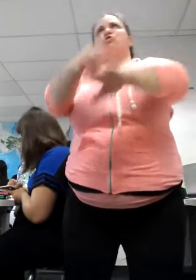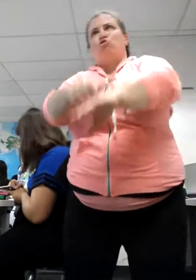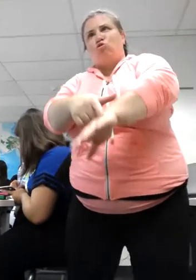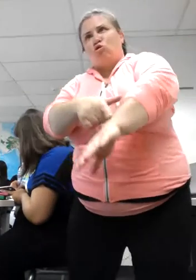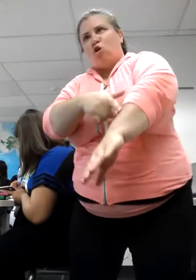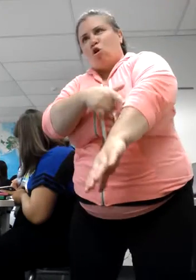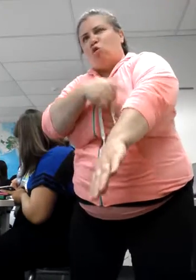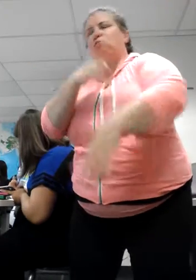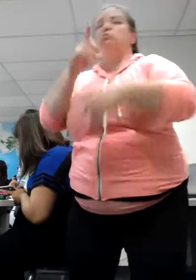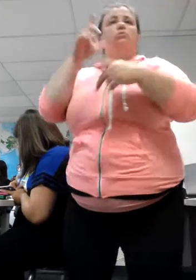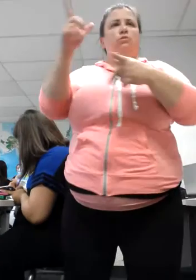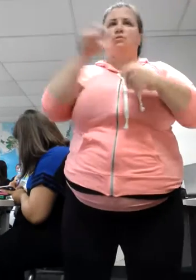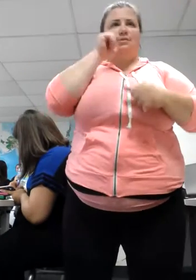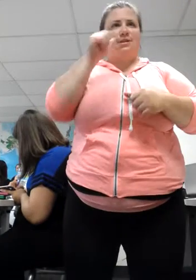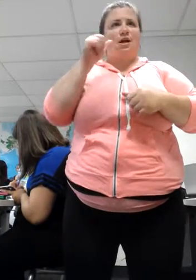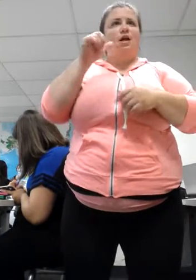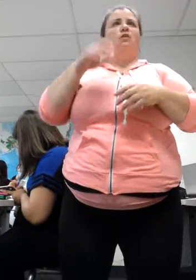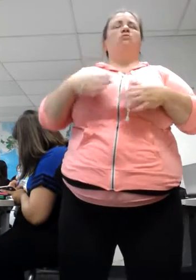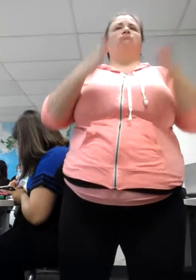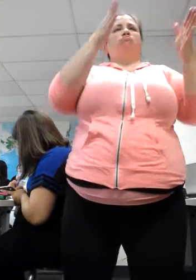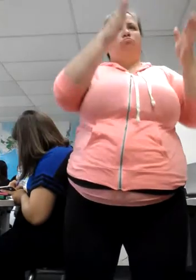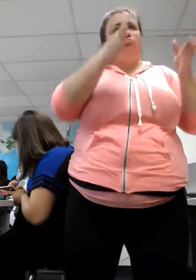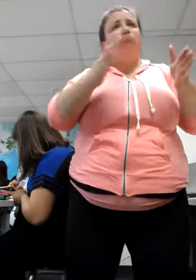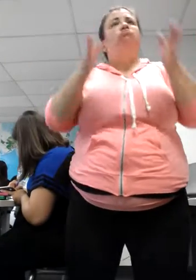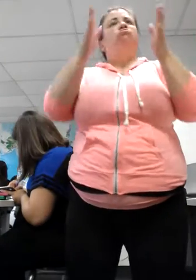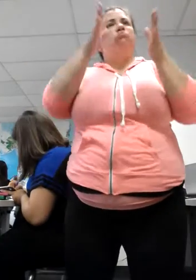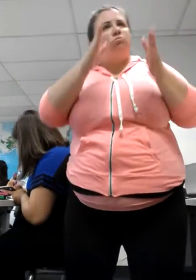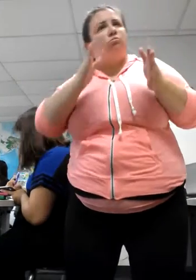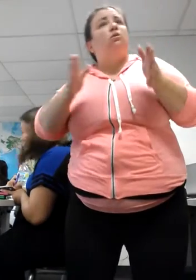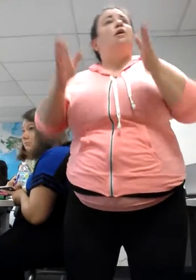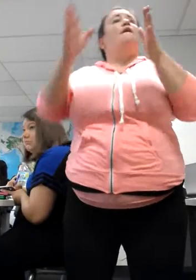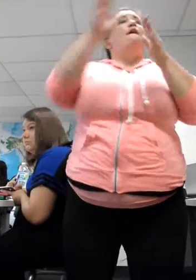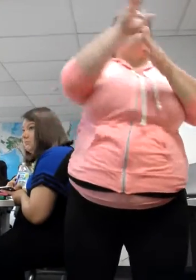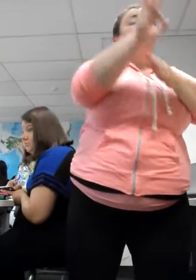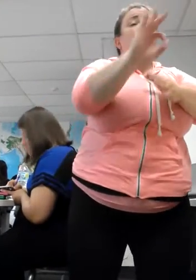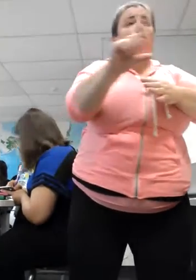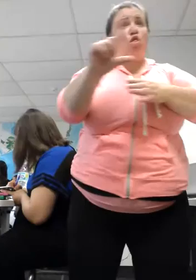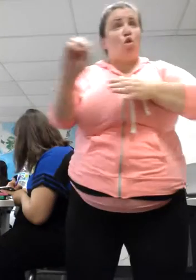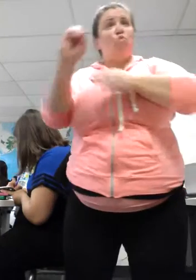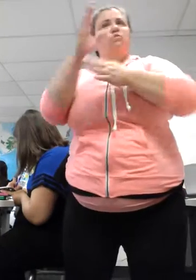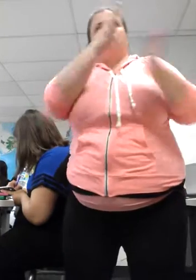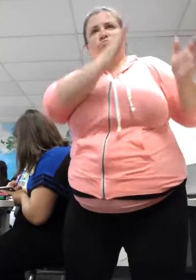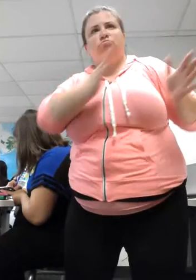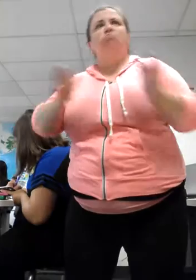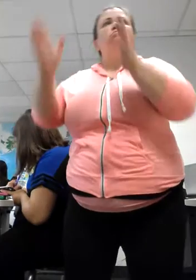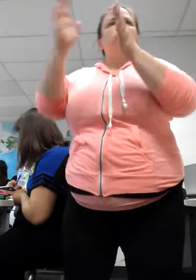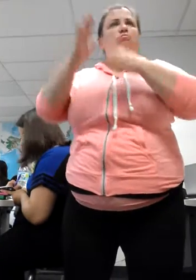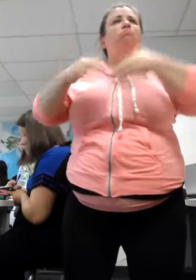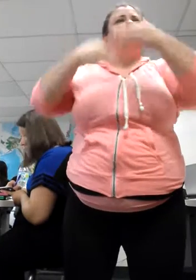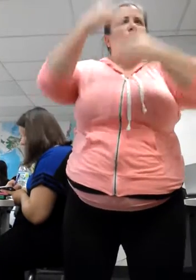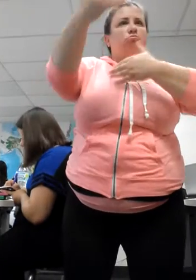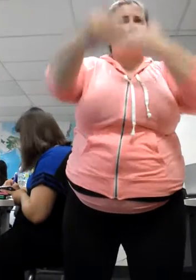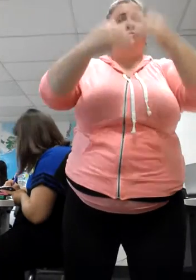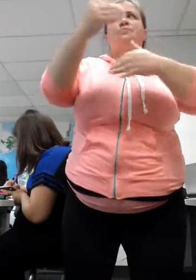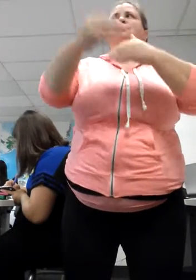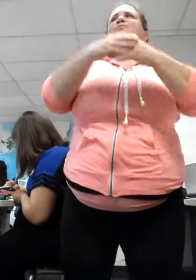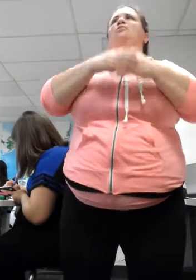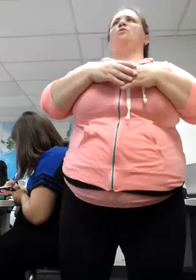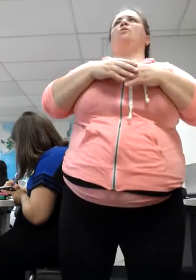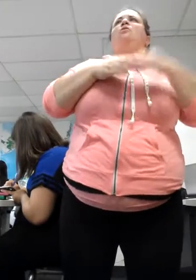based mostly on your fluency with the language. Okay? When you come up here or you've been practicing interpreting today, how many of